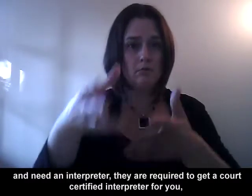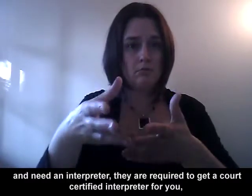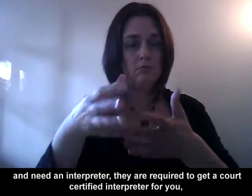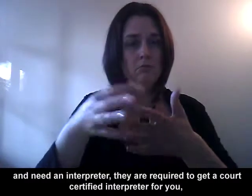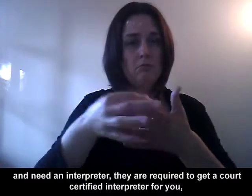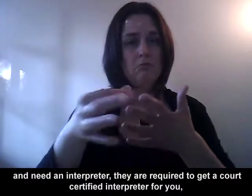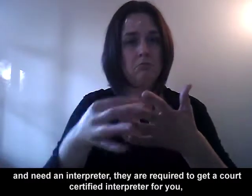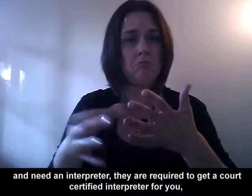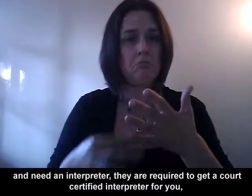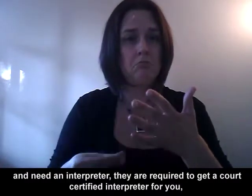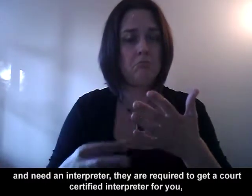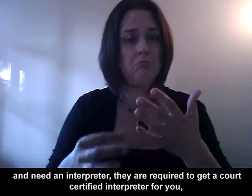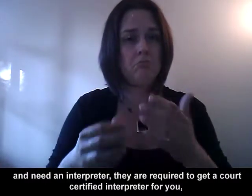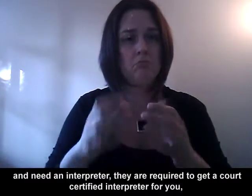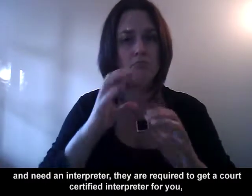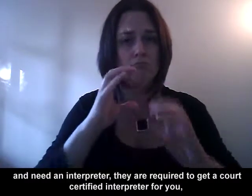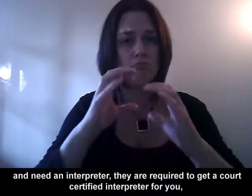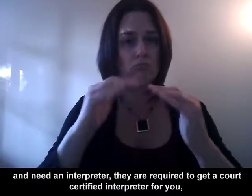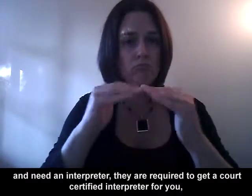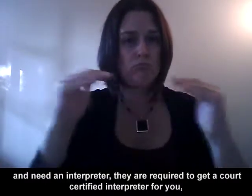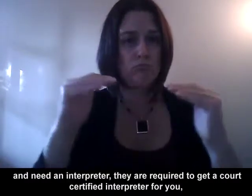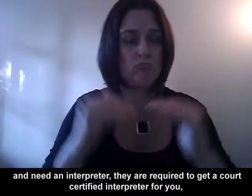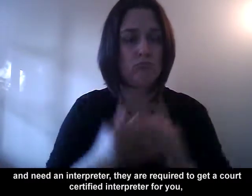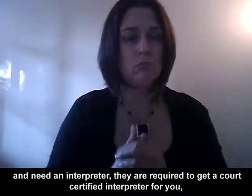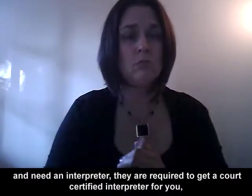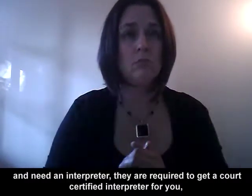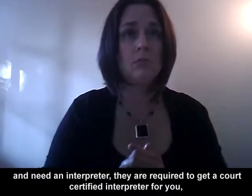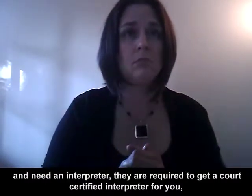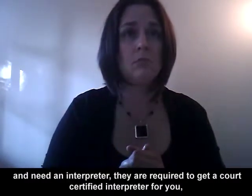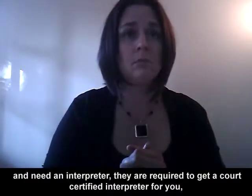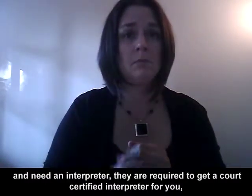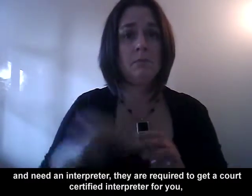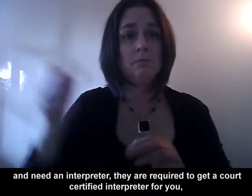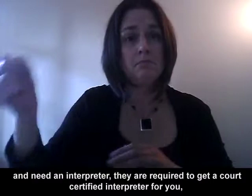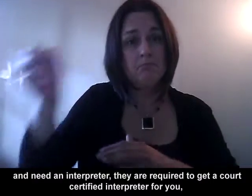interpreter, they are required to get a court-certified interpreter for you.